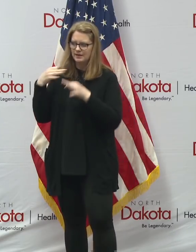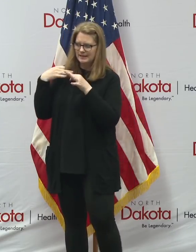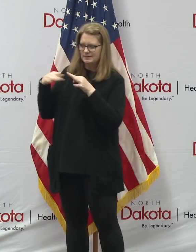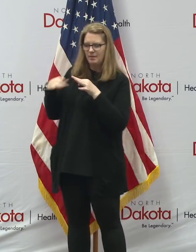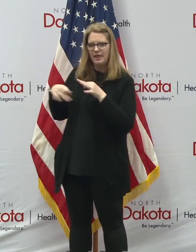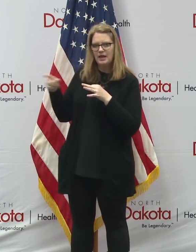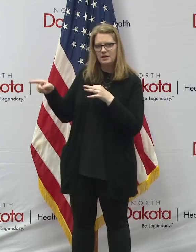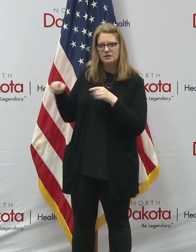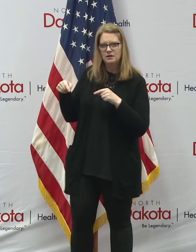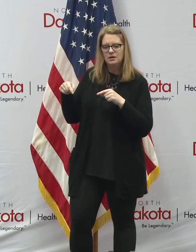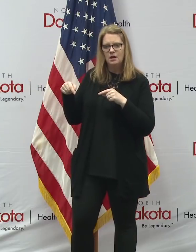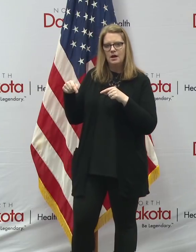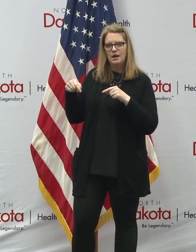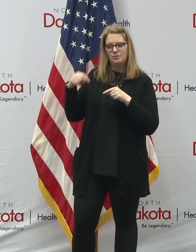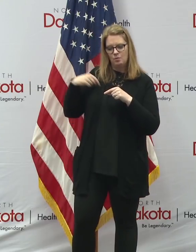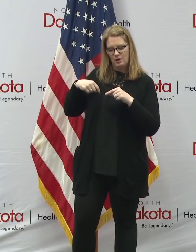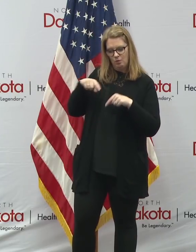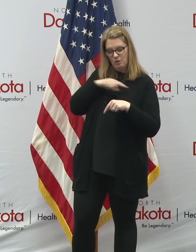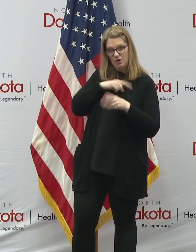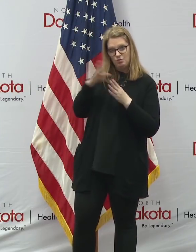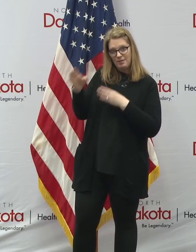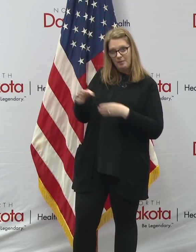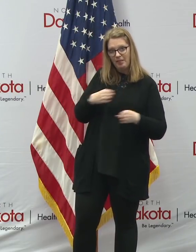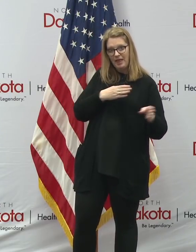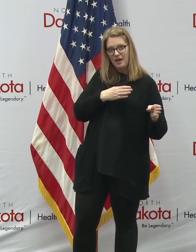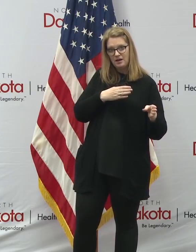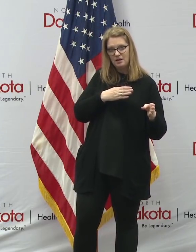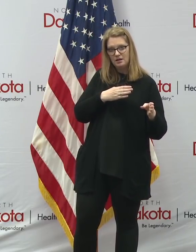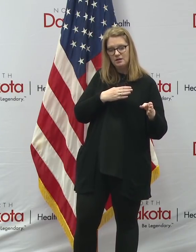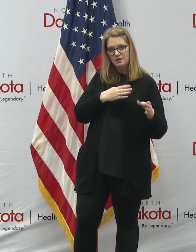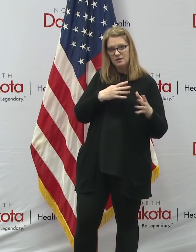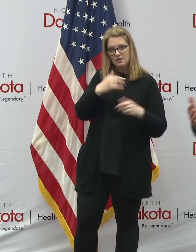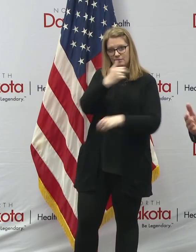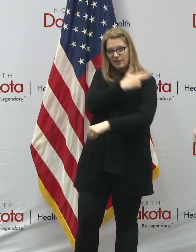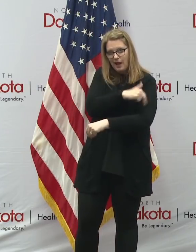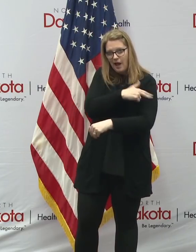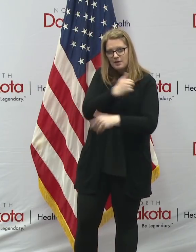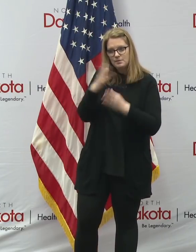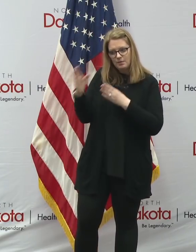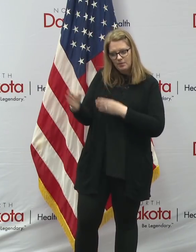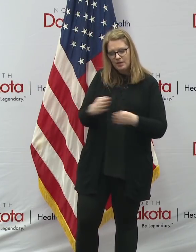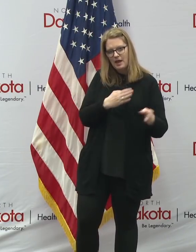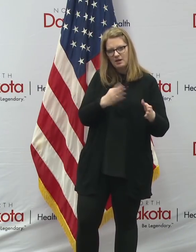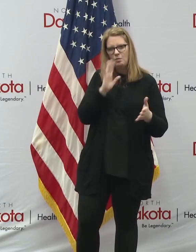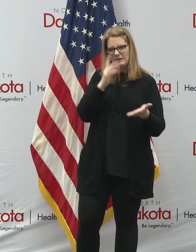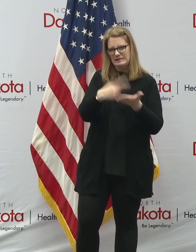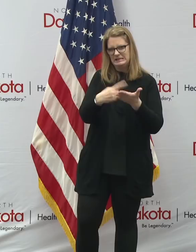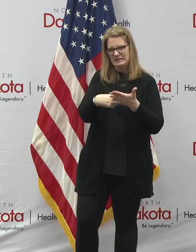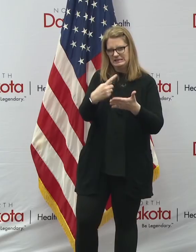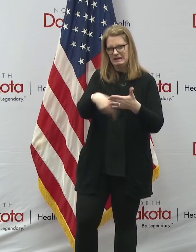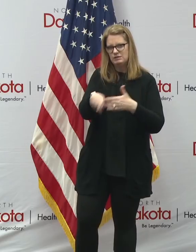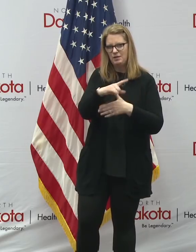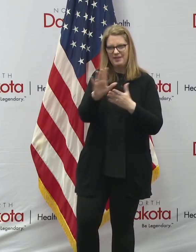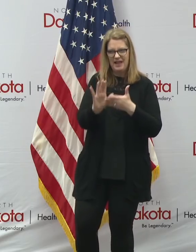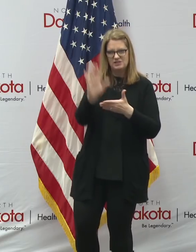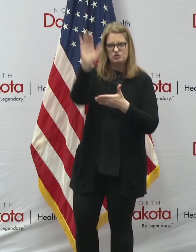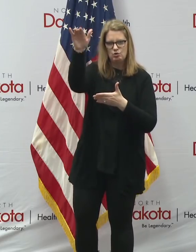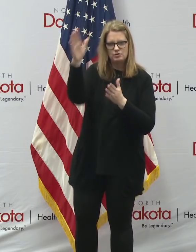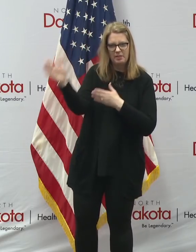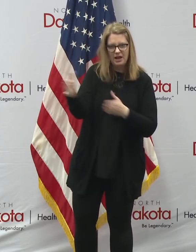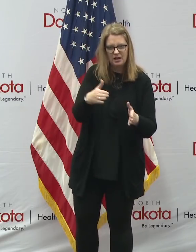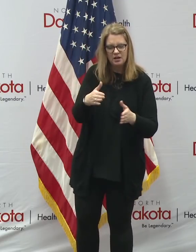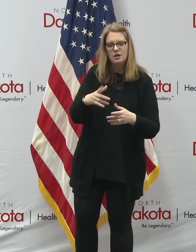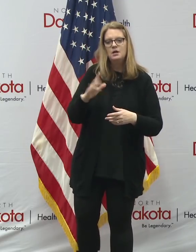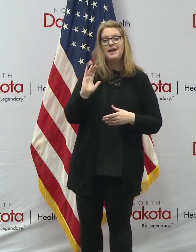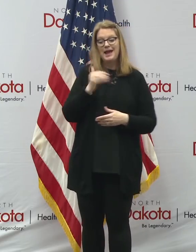when we're doing the planning that we're doing for the hospital planning, which we'll talk about next week, and the surge planning, that we're really, in our